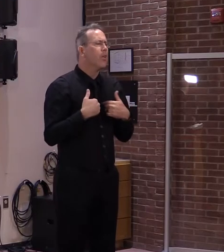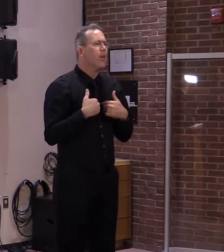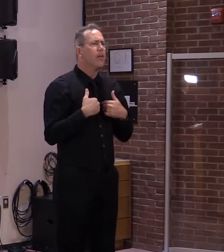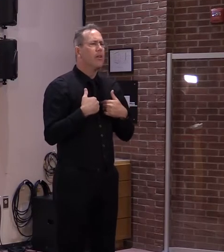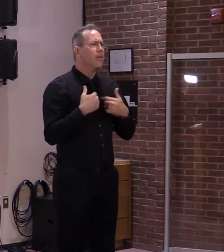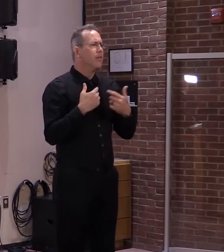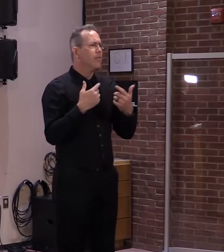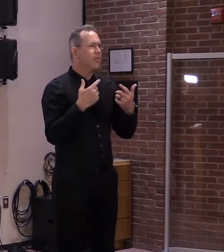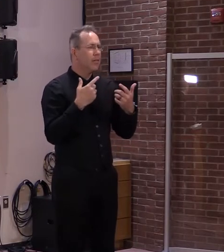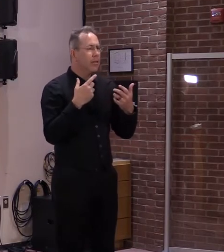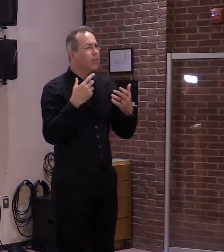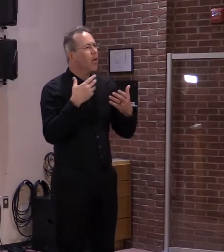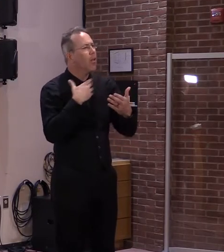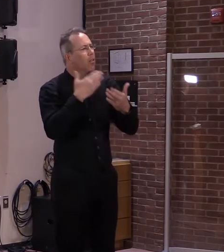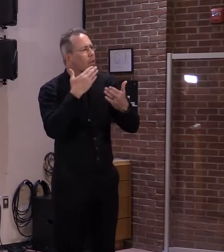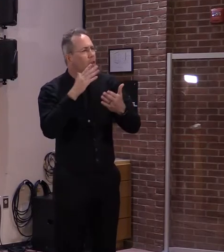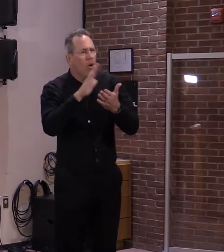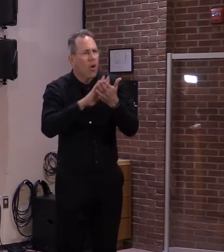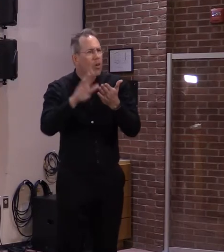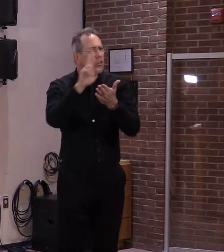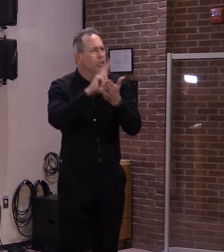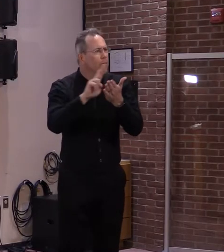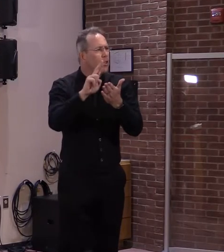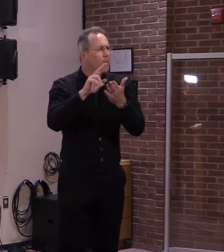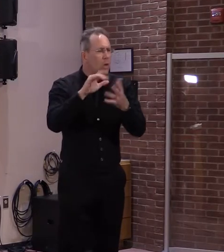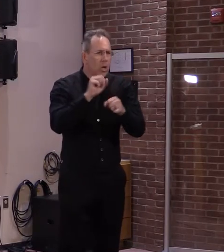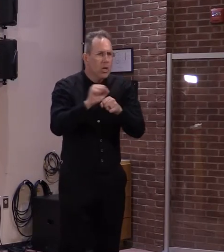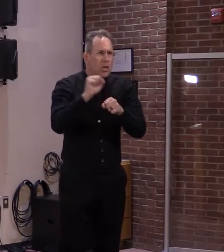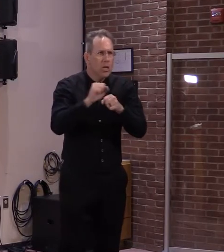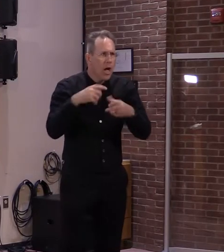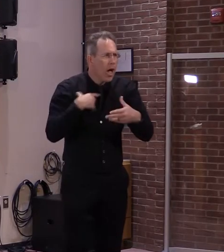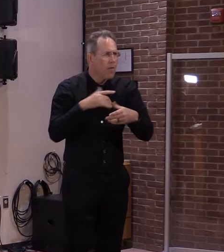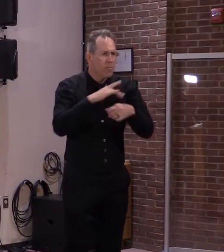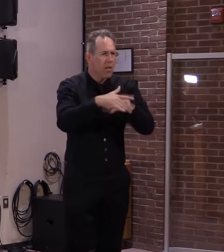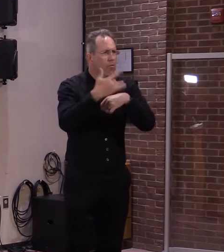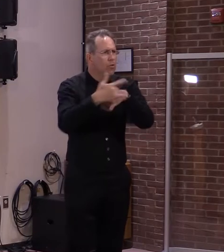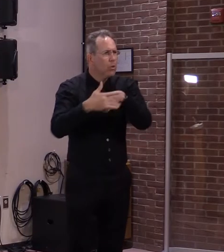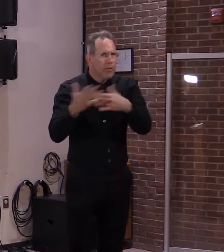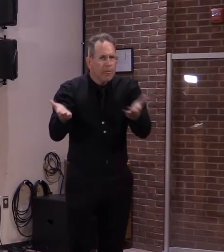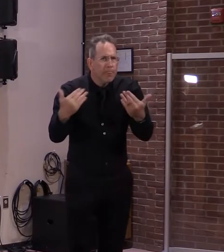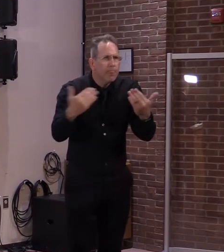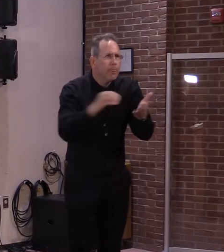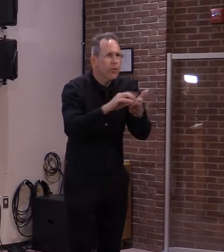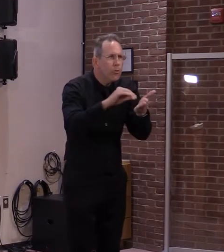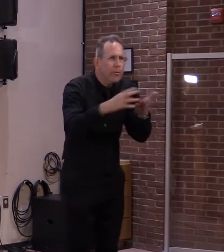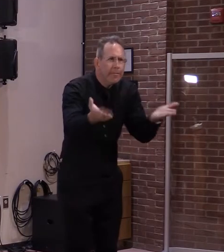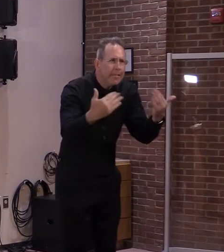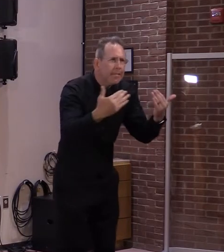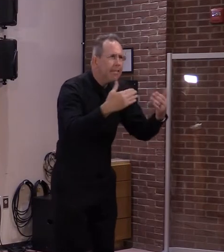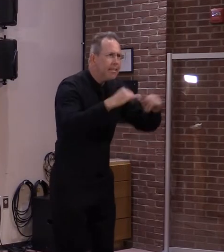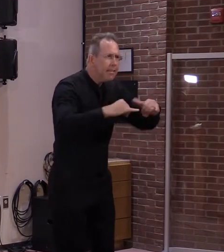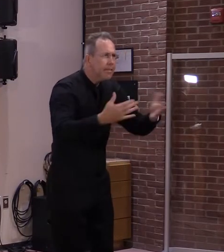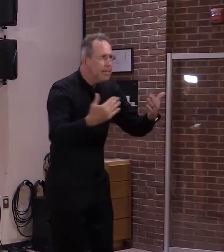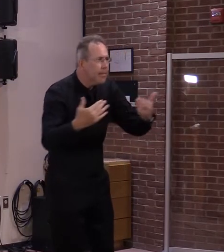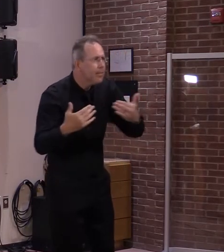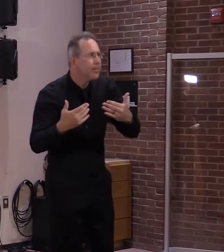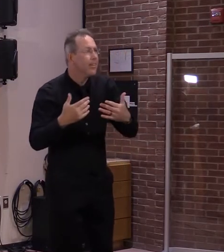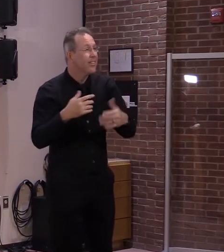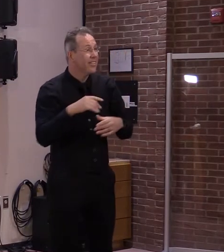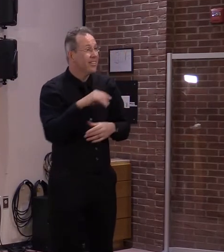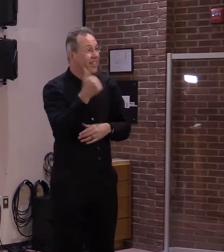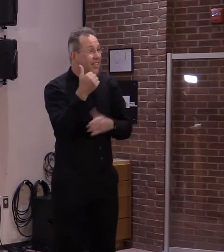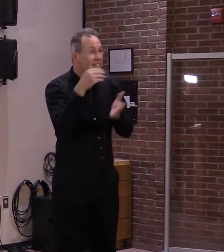universities and so forth that we had. I think it was 10,000 kids graduating every single year